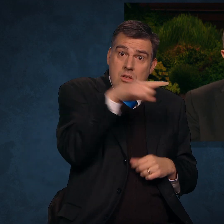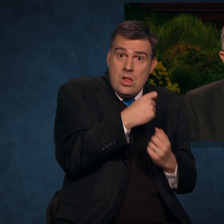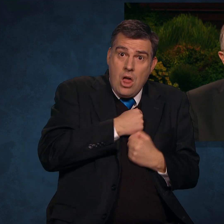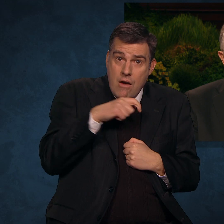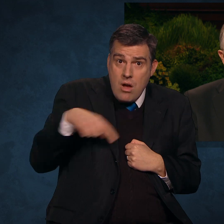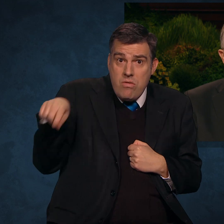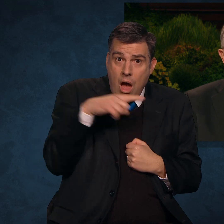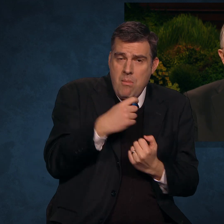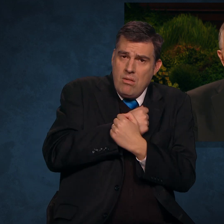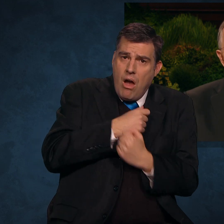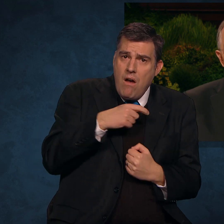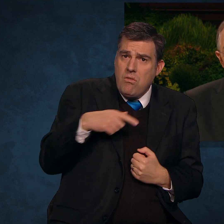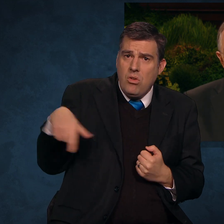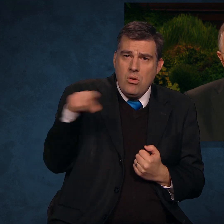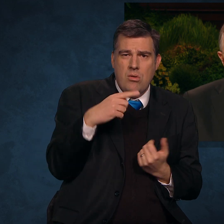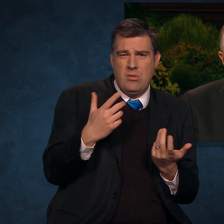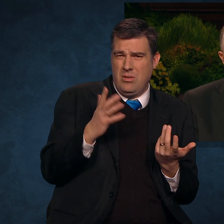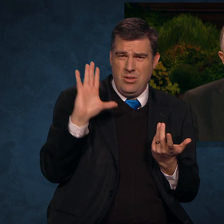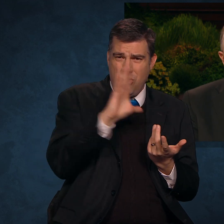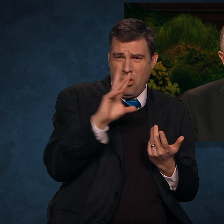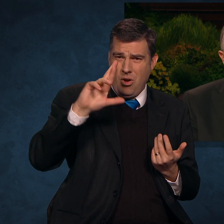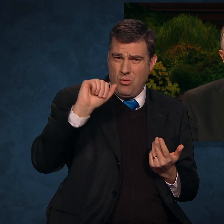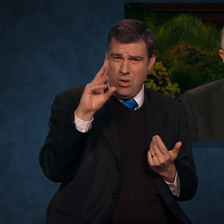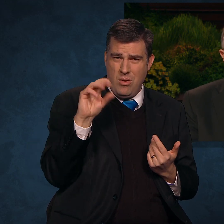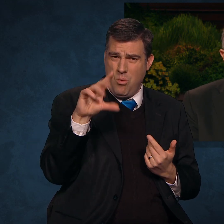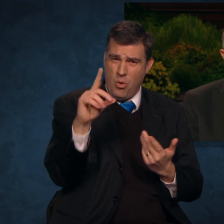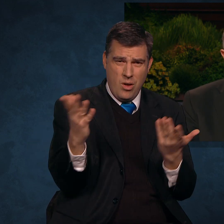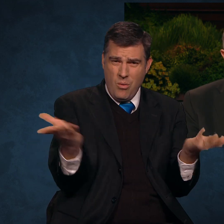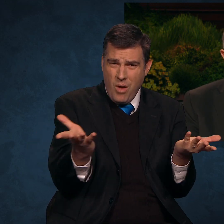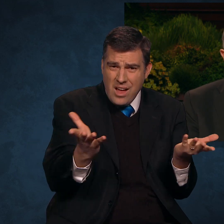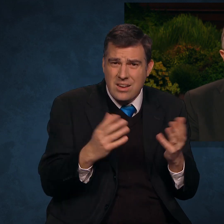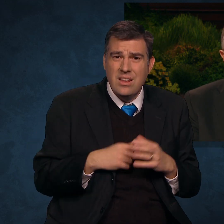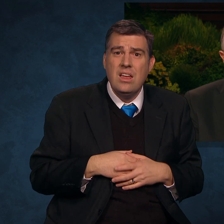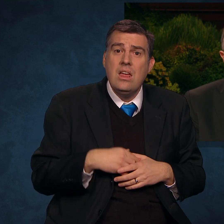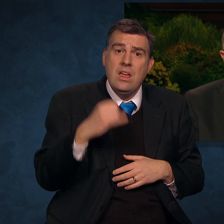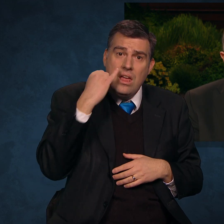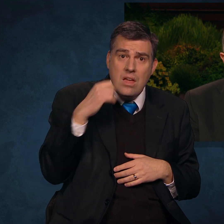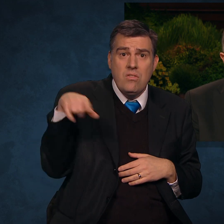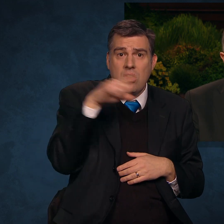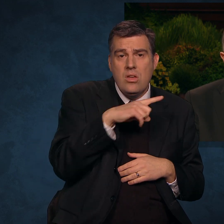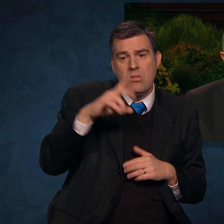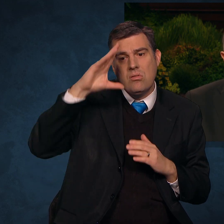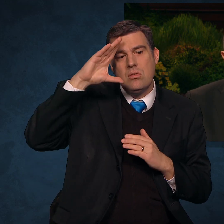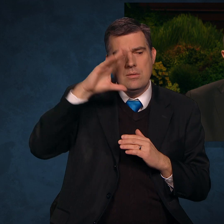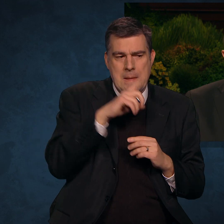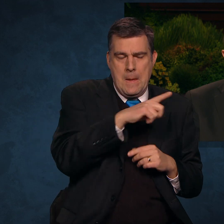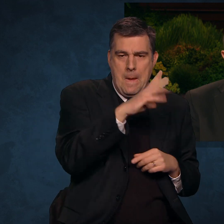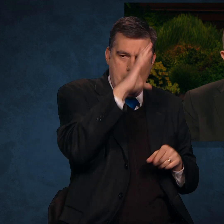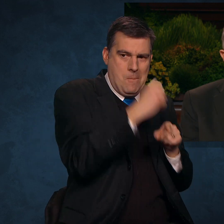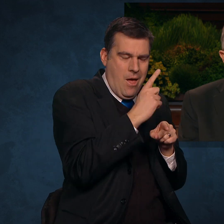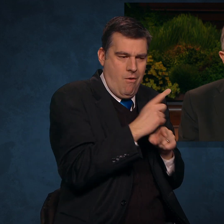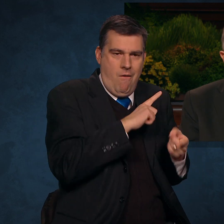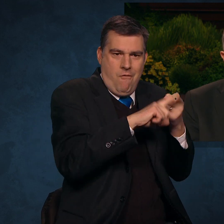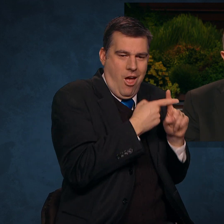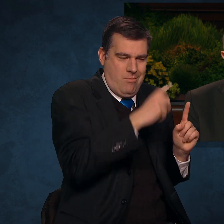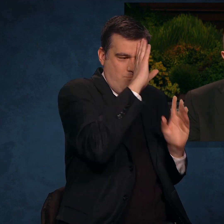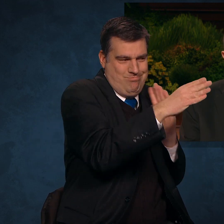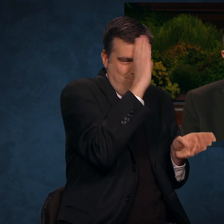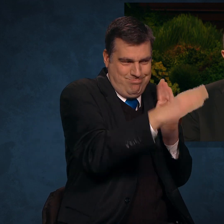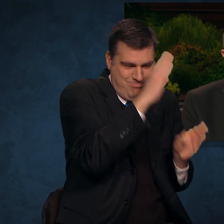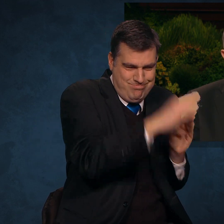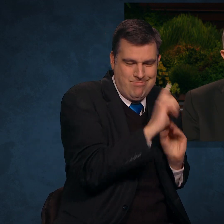what reward have ye? And if ye salute your brethren only, what do ye